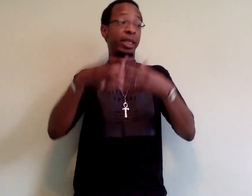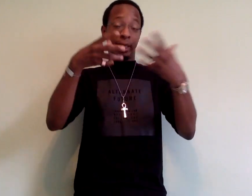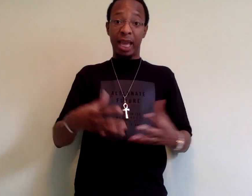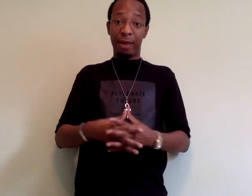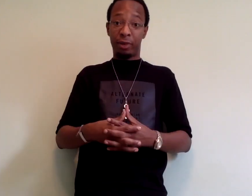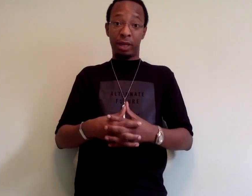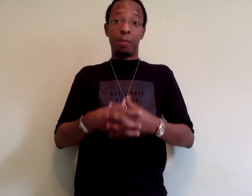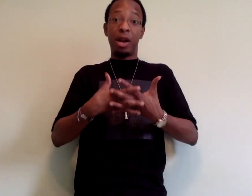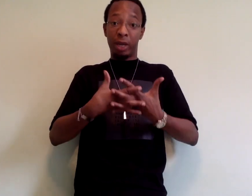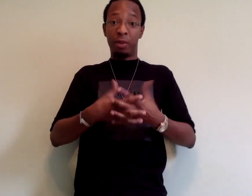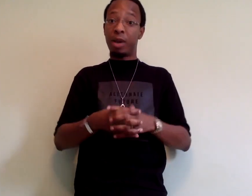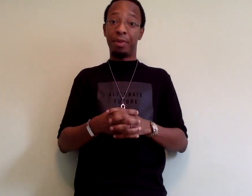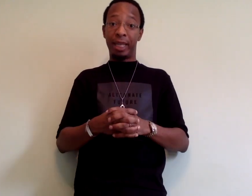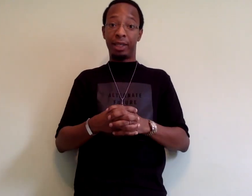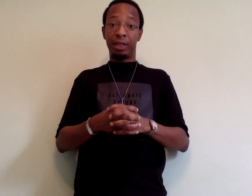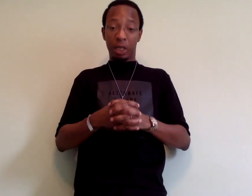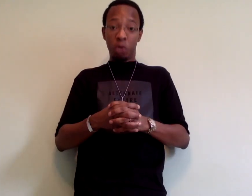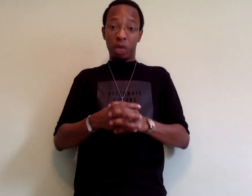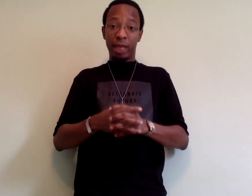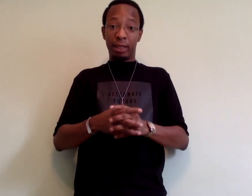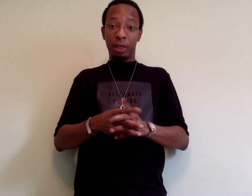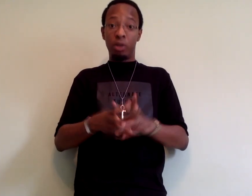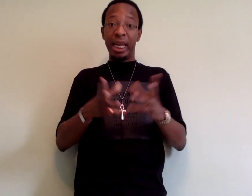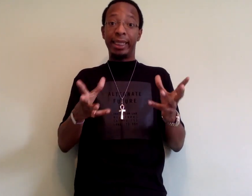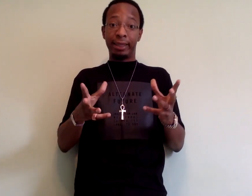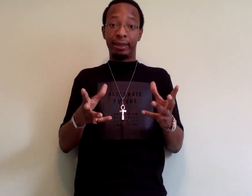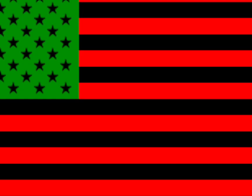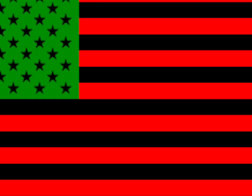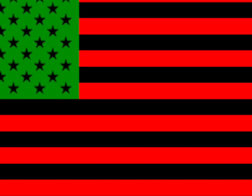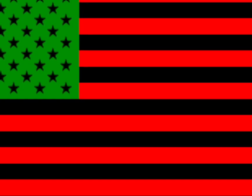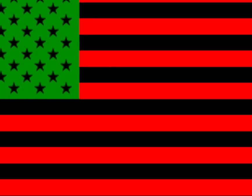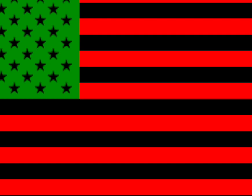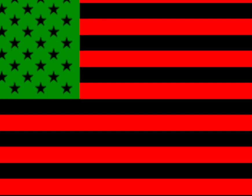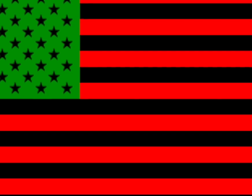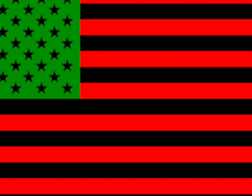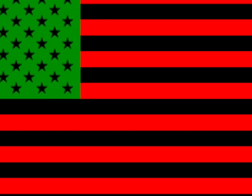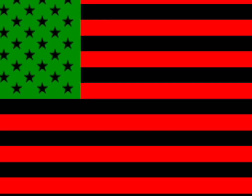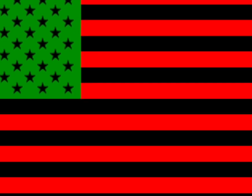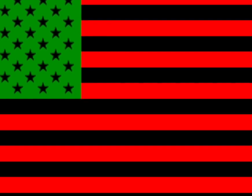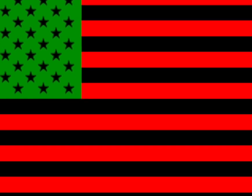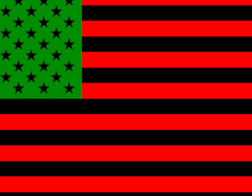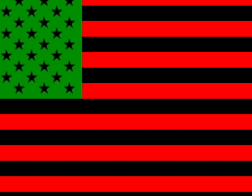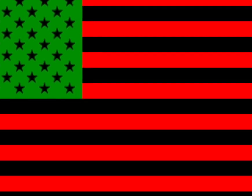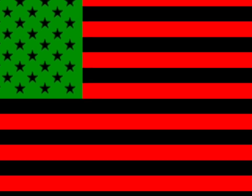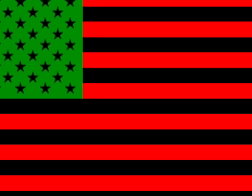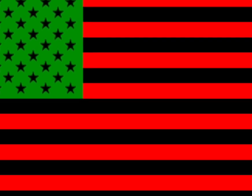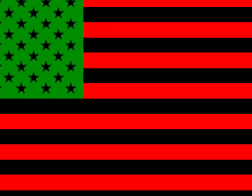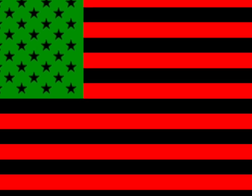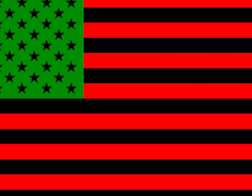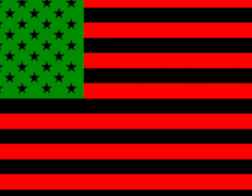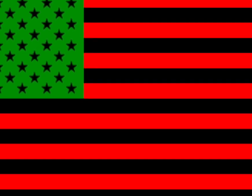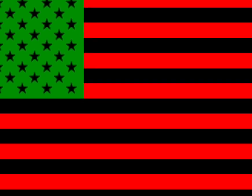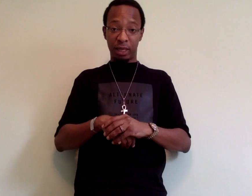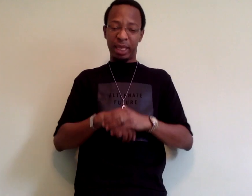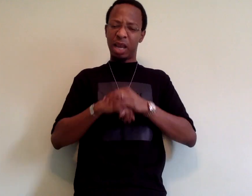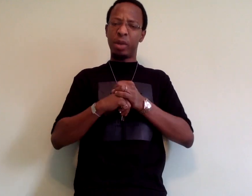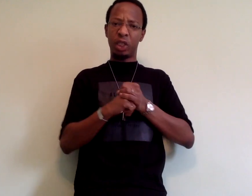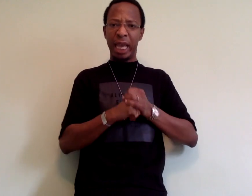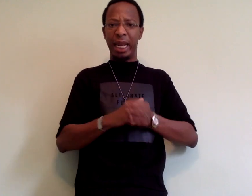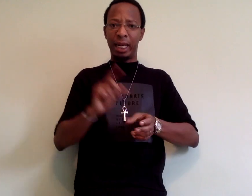as the African American population, do constitute nations. I would say black America is a nation within a nation. I think I mentioned that in